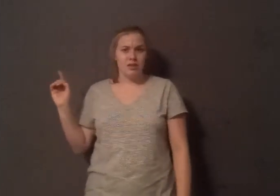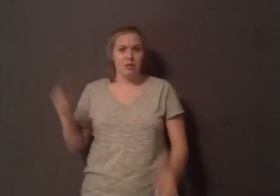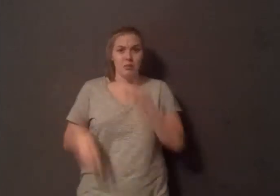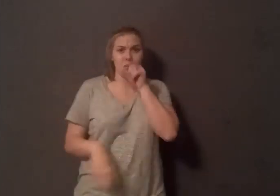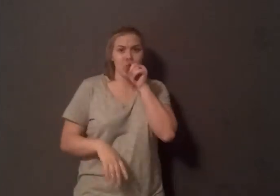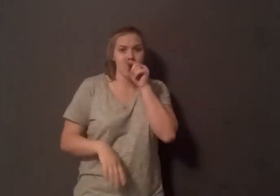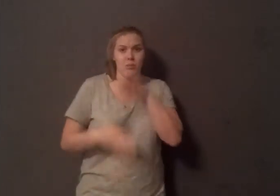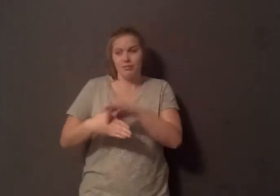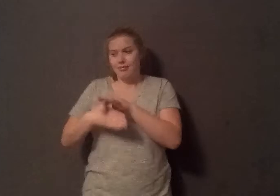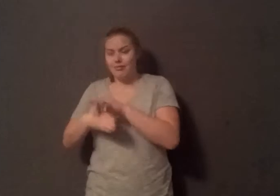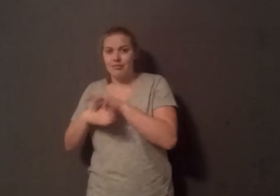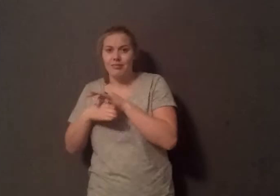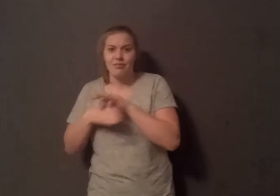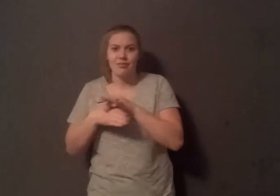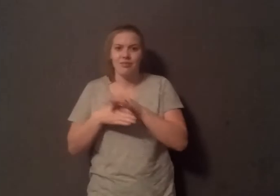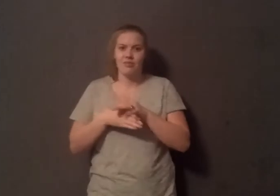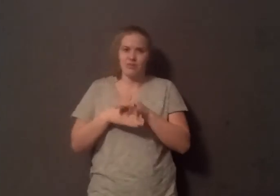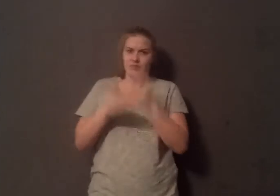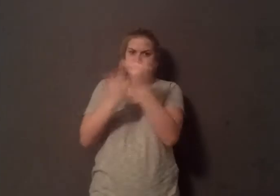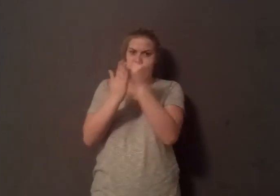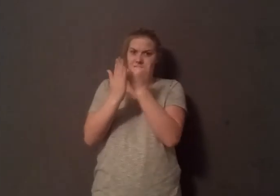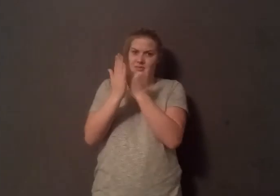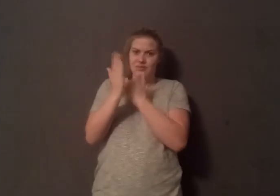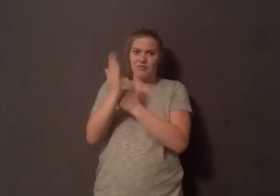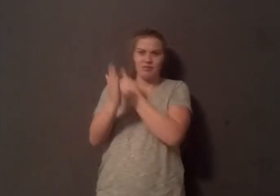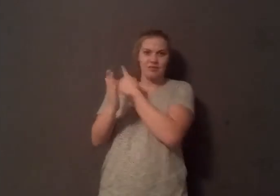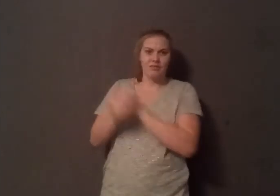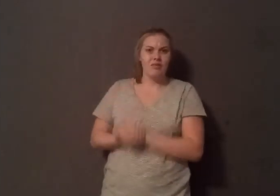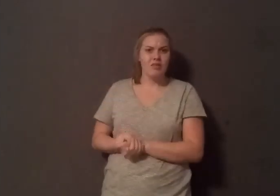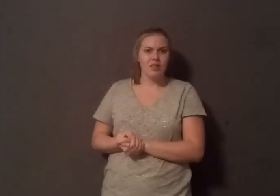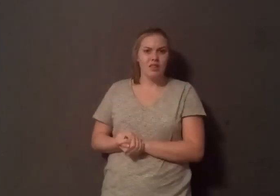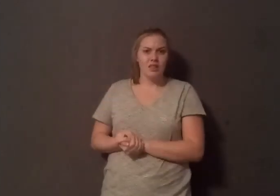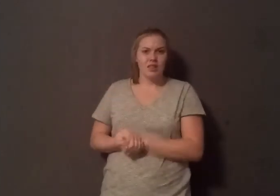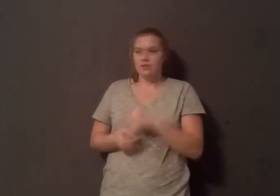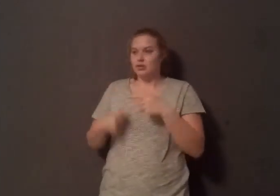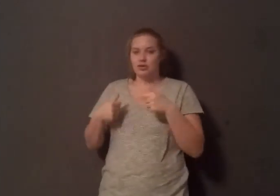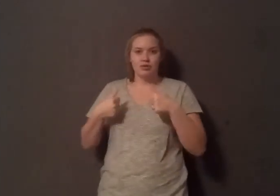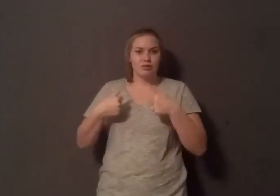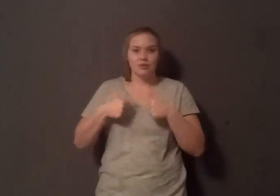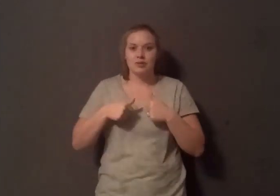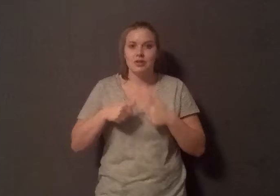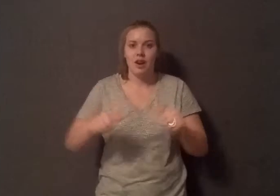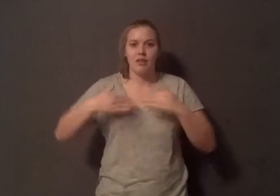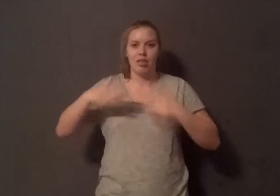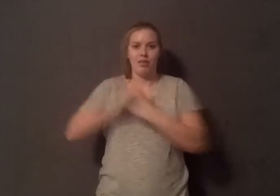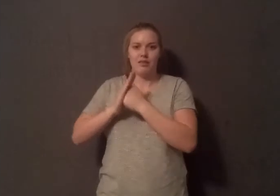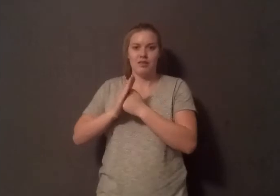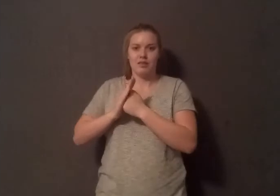on your recipe list? Are you kidding me? It's like this menu is trying to give people heart attacks. At your website, we noticed heart-healthy